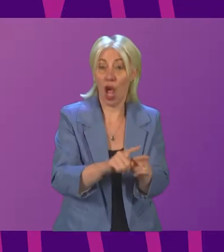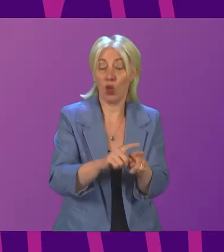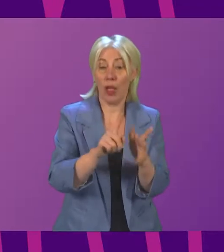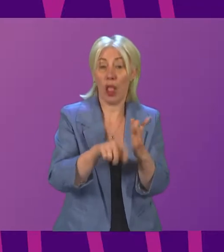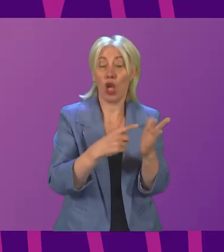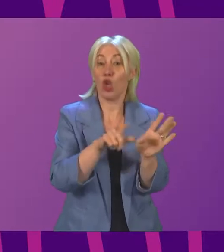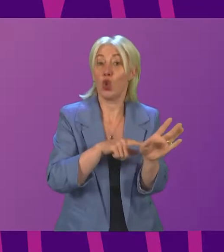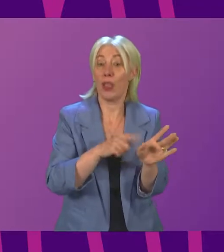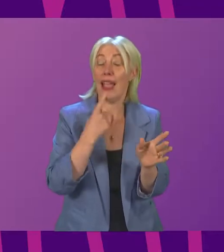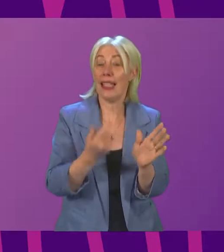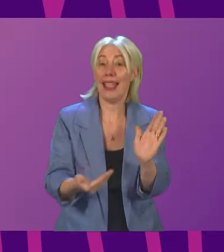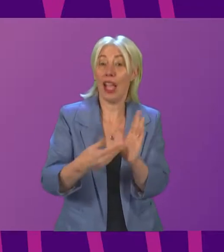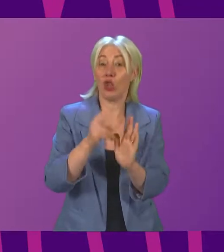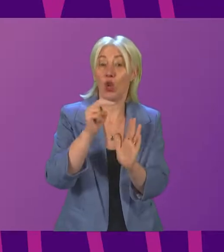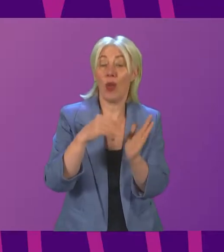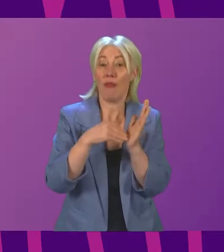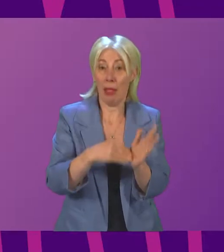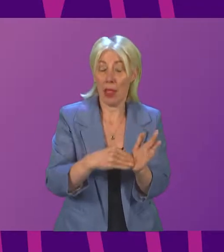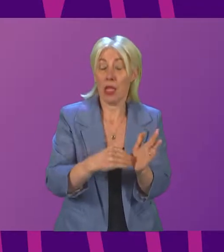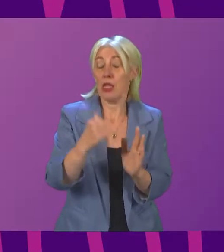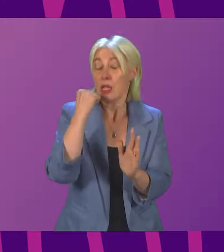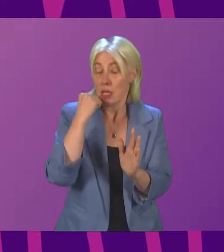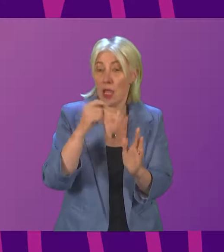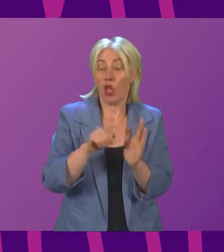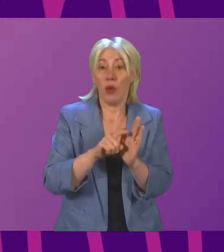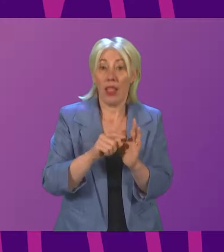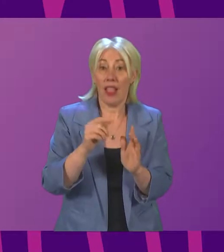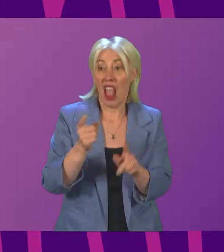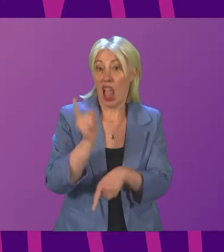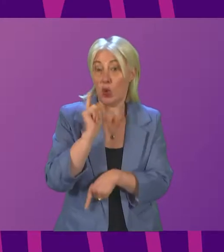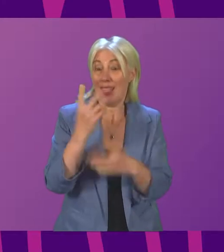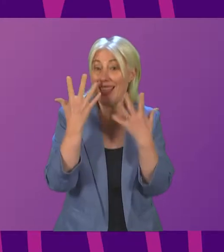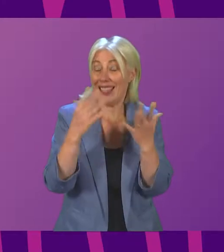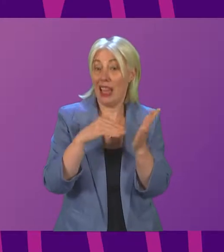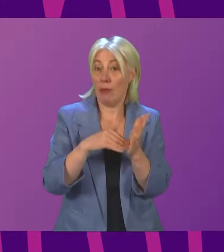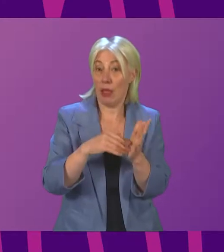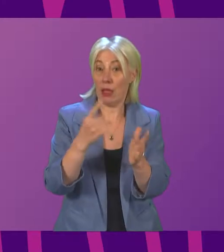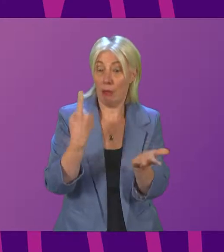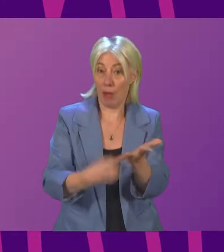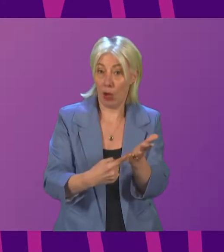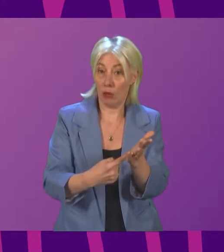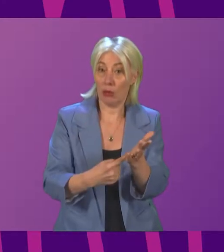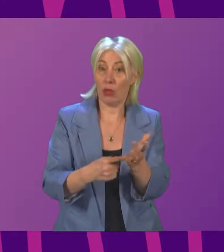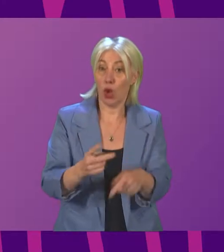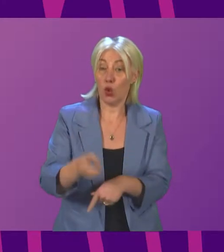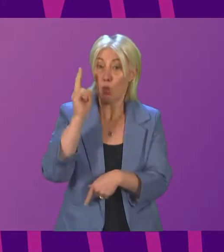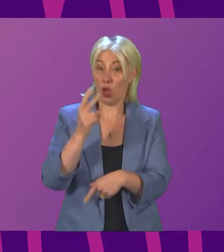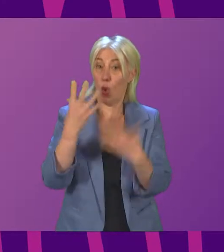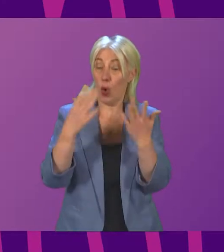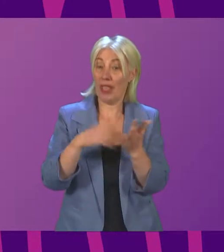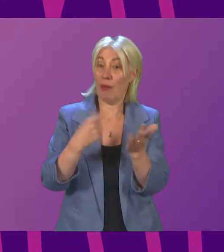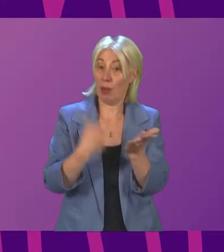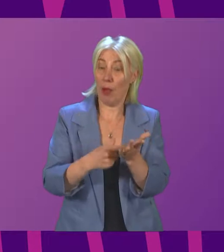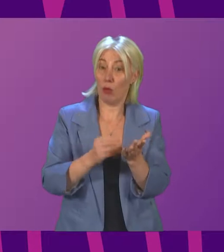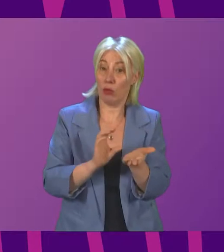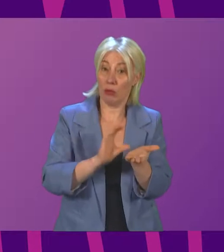additional £12 million. Last week, I announced an additional £10 million. The week before that, I announced an additional £10 million as